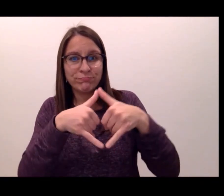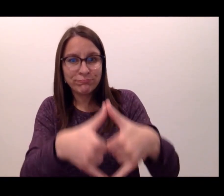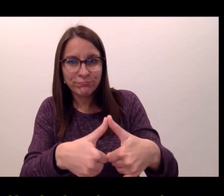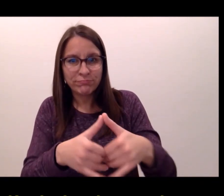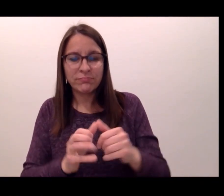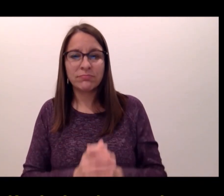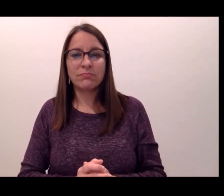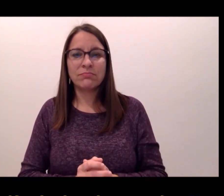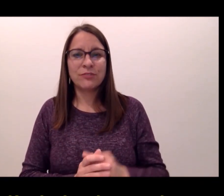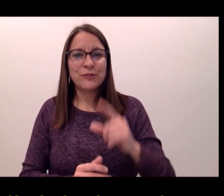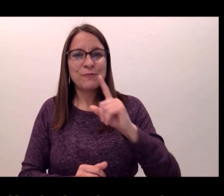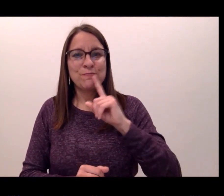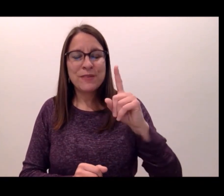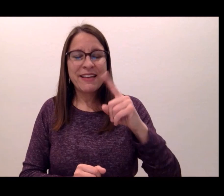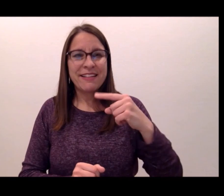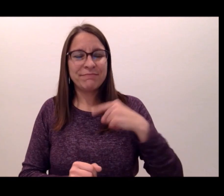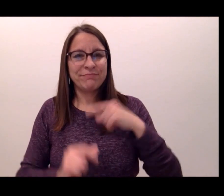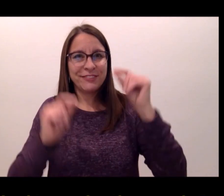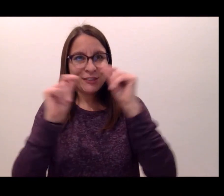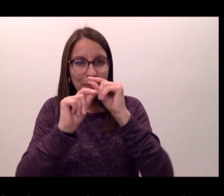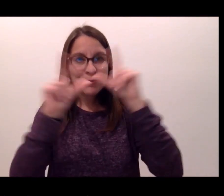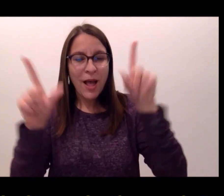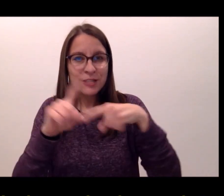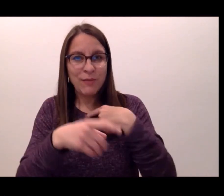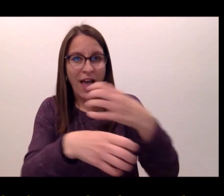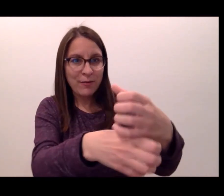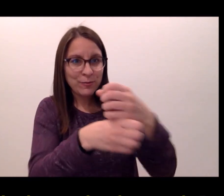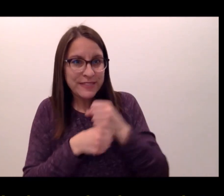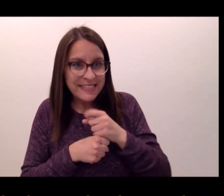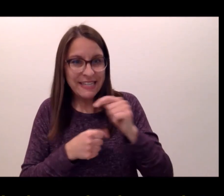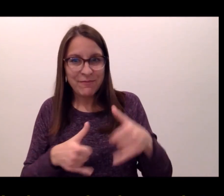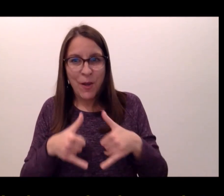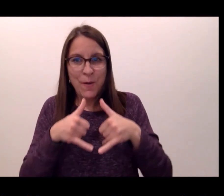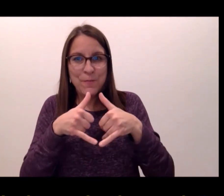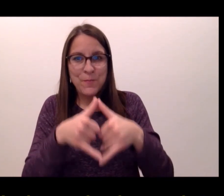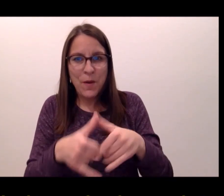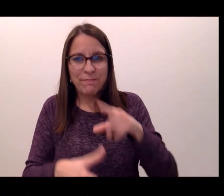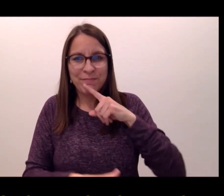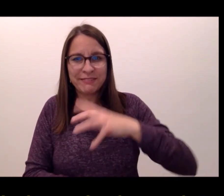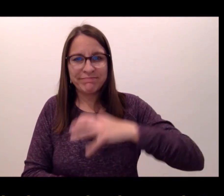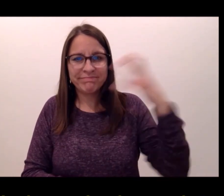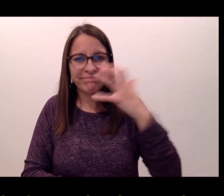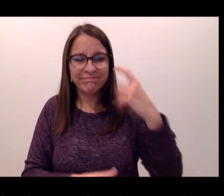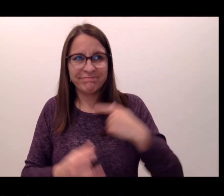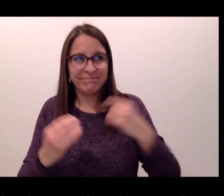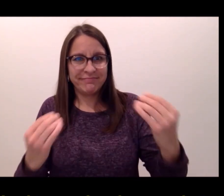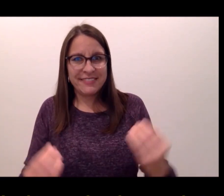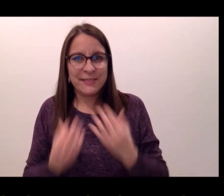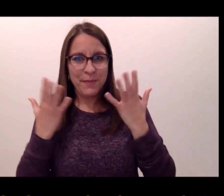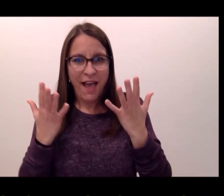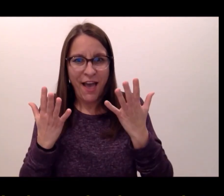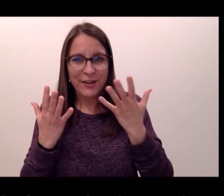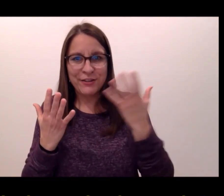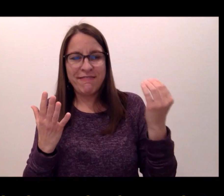year was a first. I was surprised to receive the award. I was truly amazed and inspired.